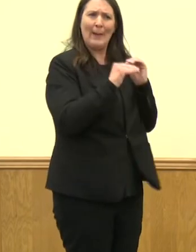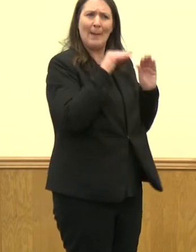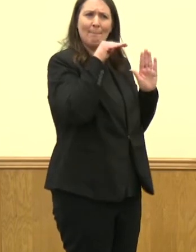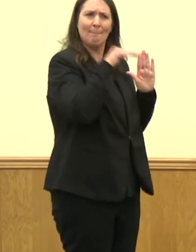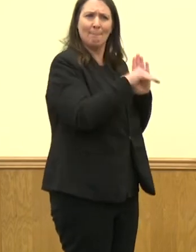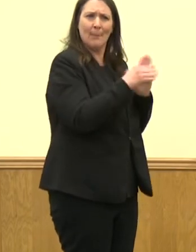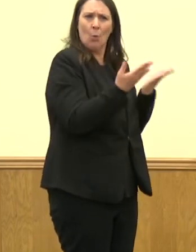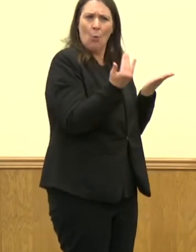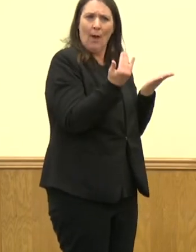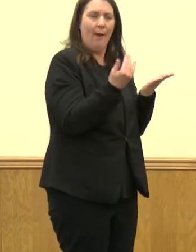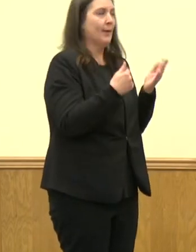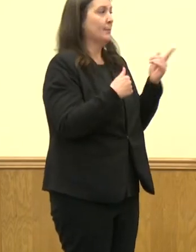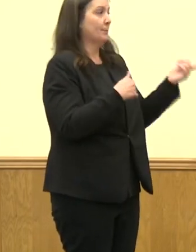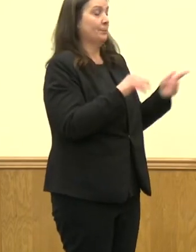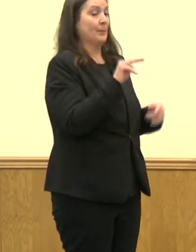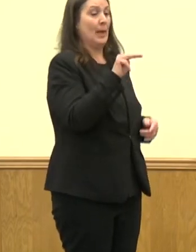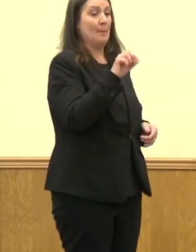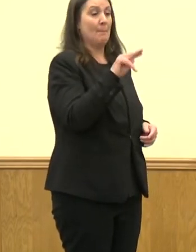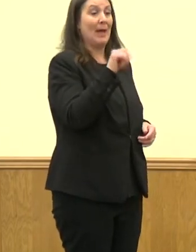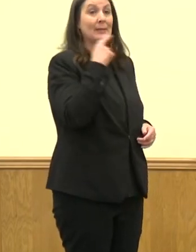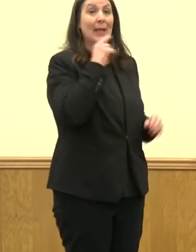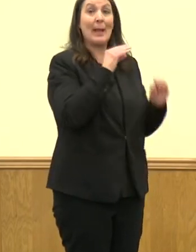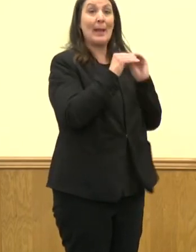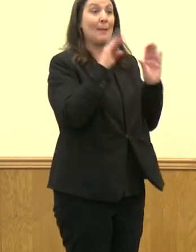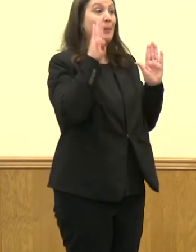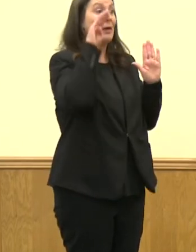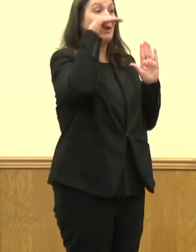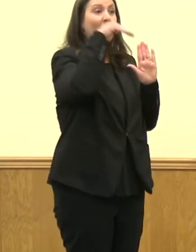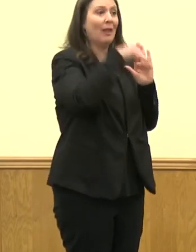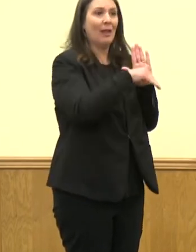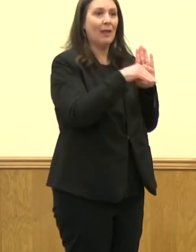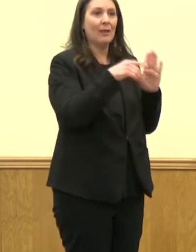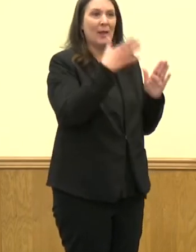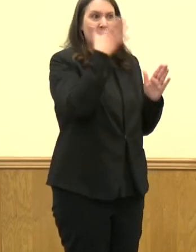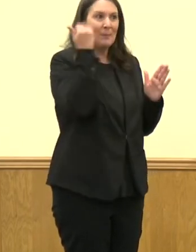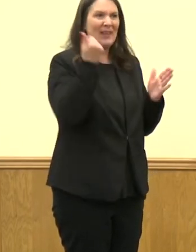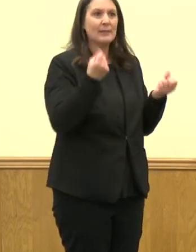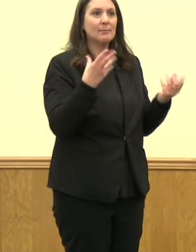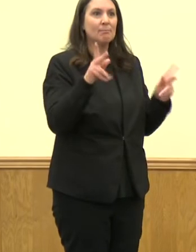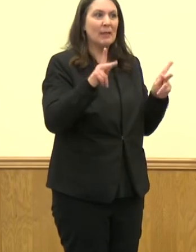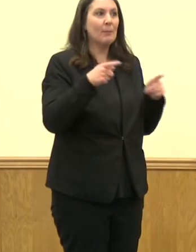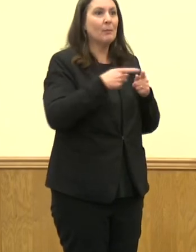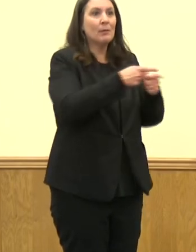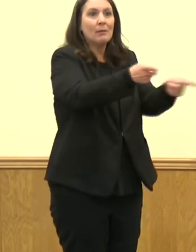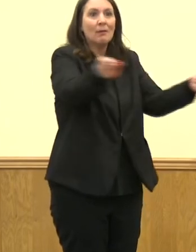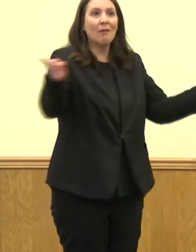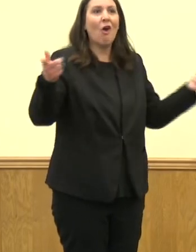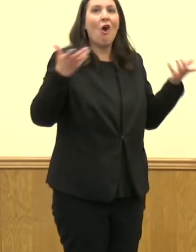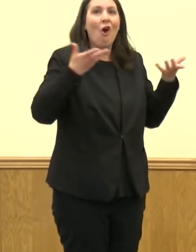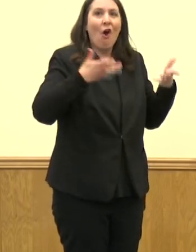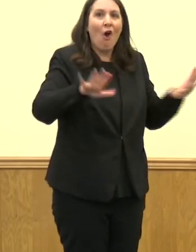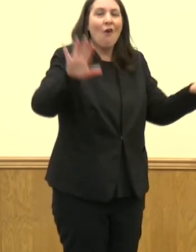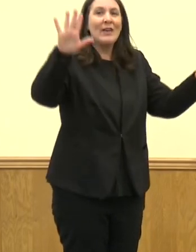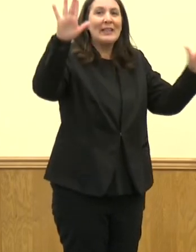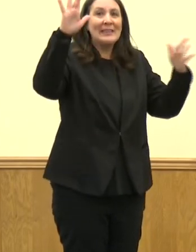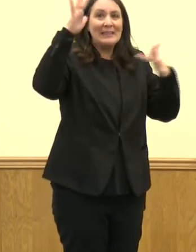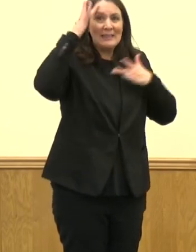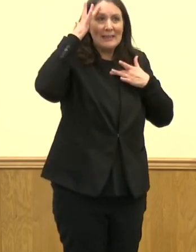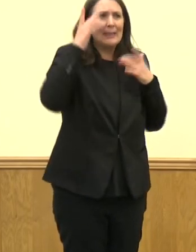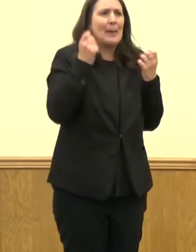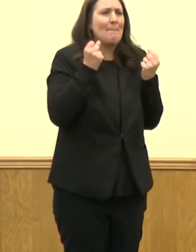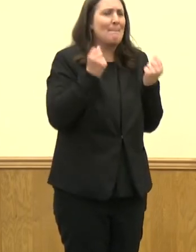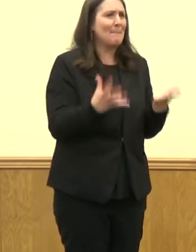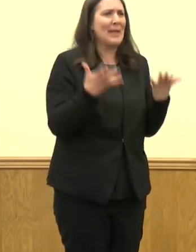downtrend in cases. One, we're running out of hosts, meaning there's not a lot of people that haven't gotten sick. And